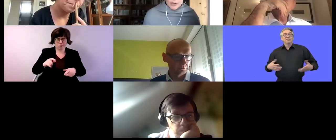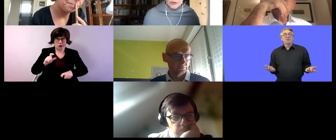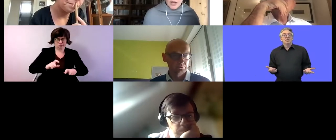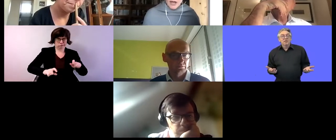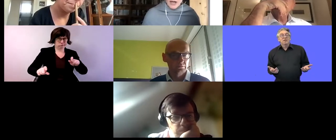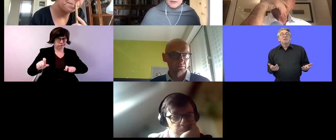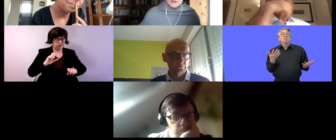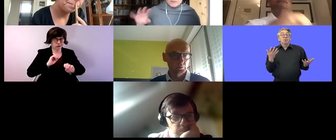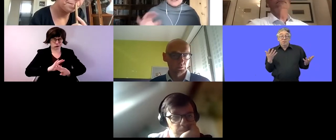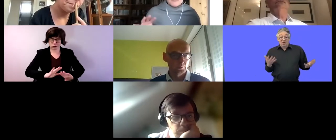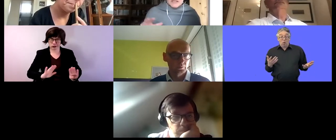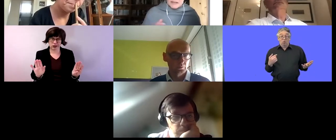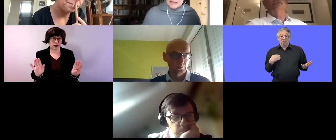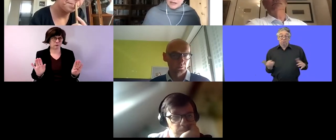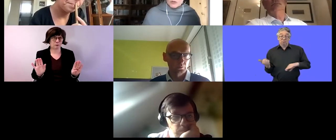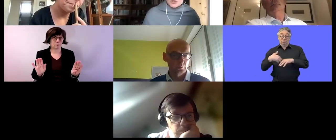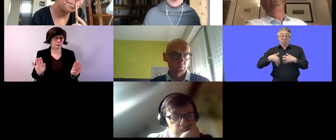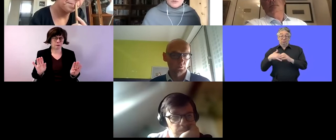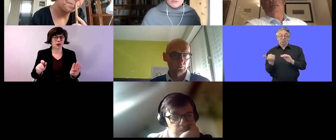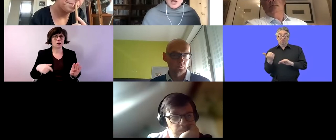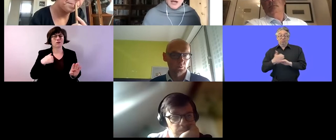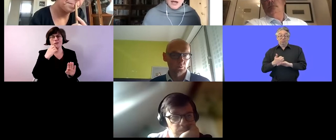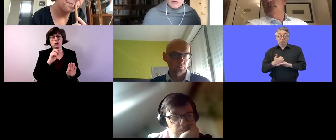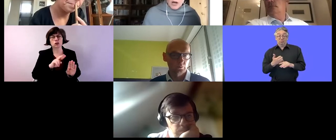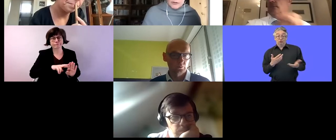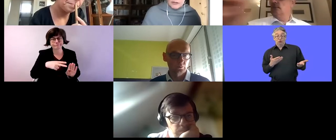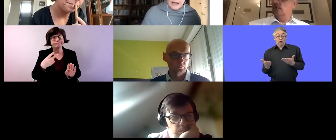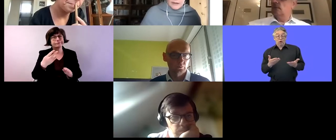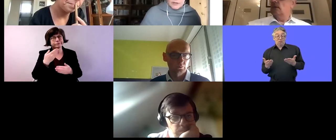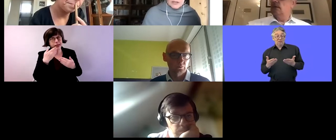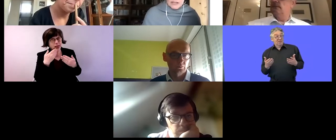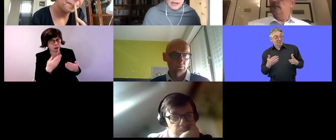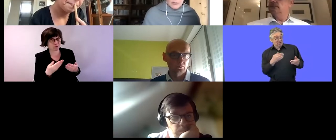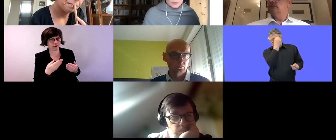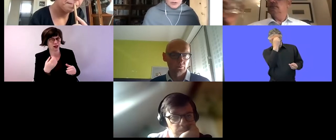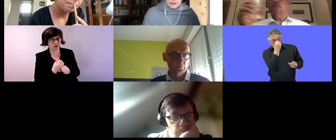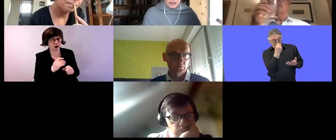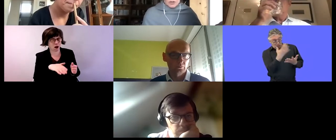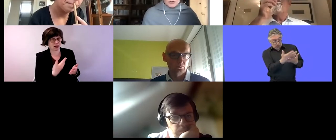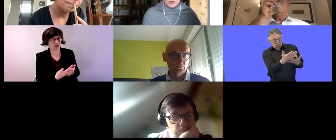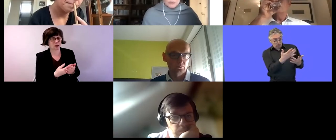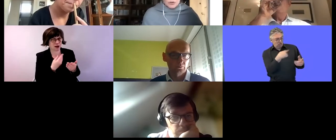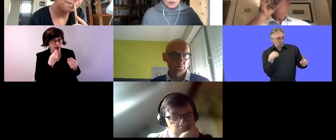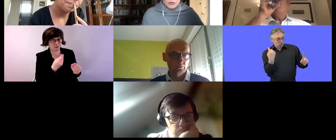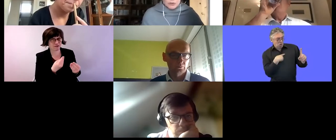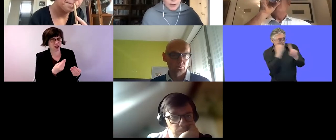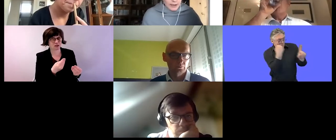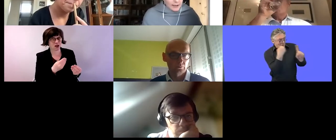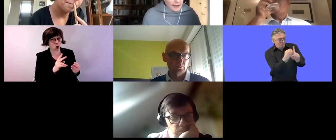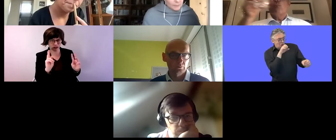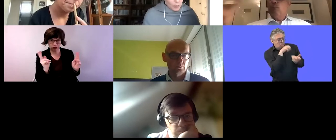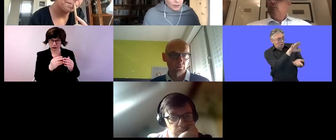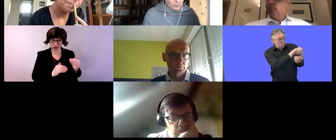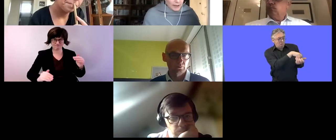employers and so speaking the business language to them uh rather than the advocacy language because that has been shown to to